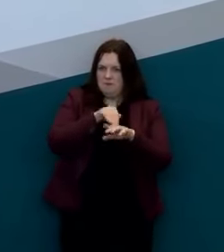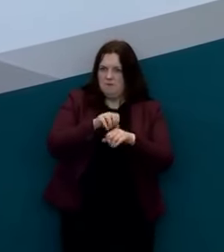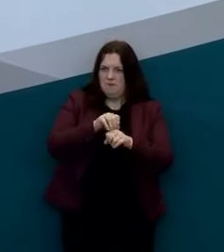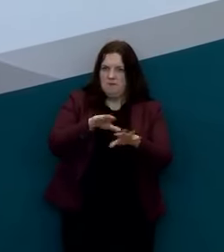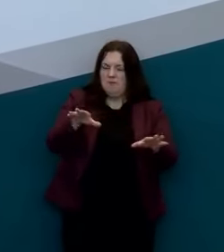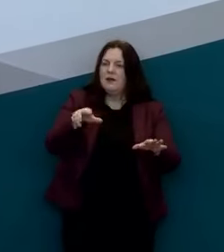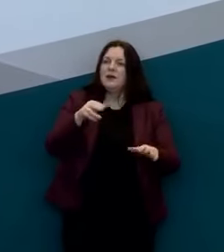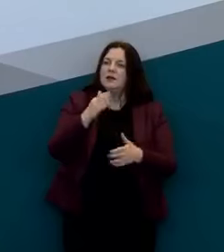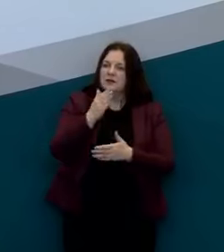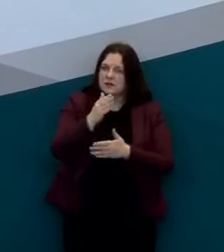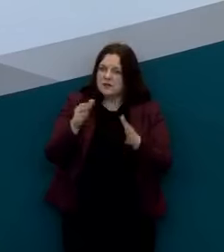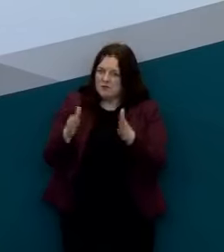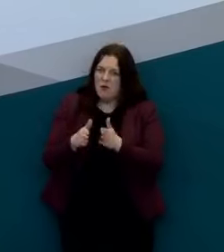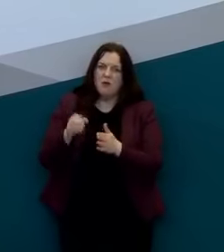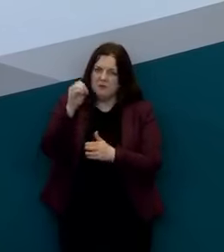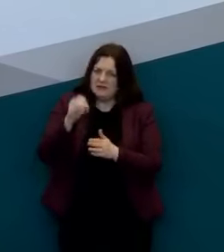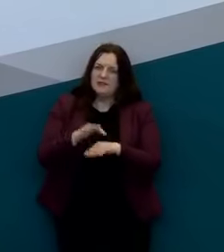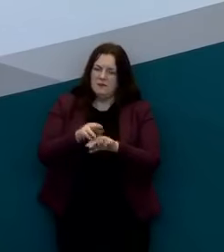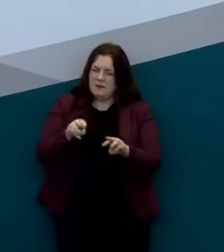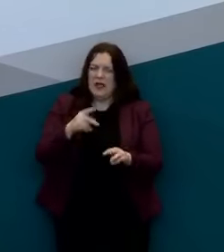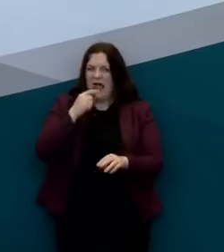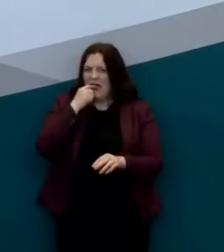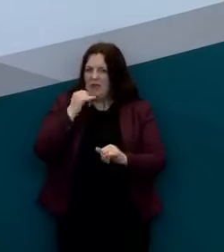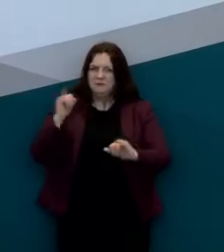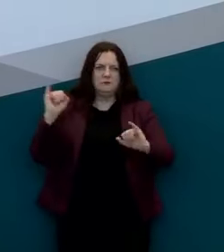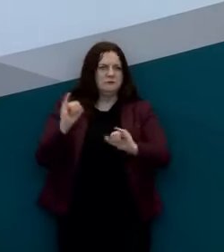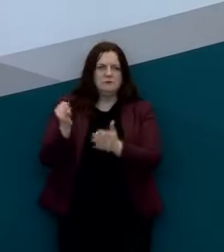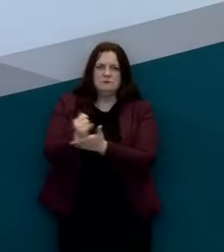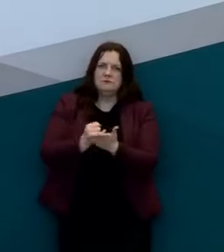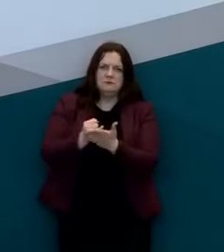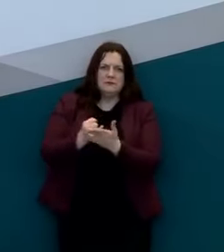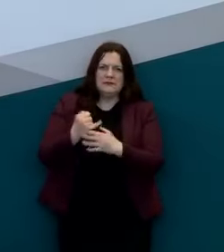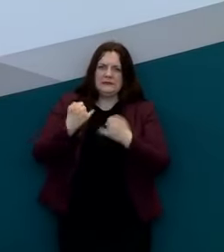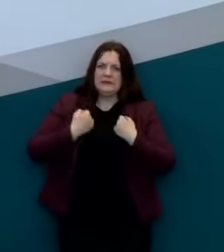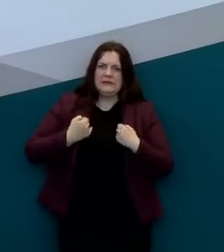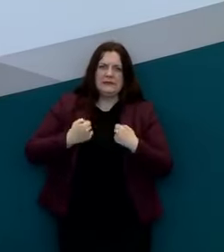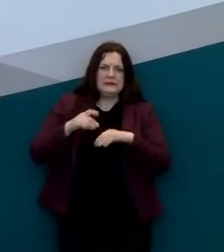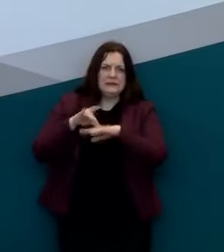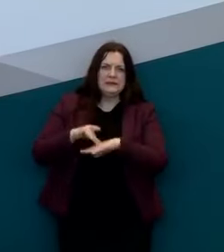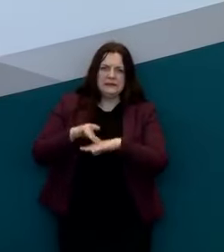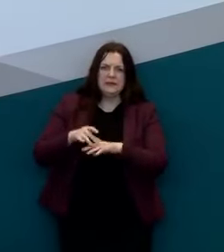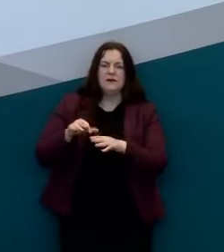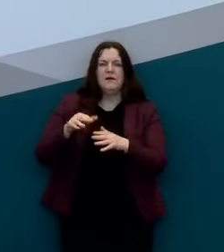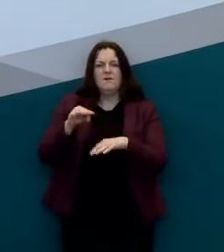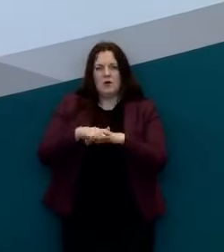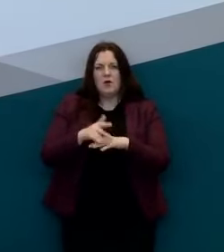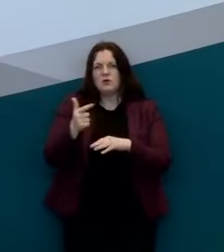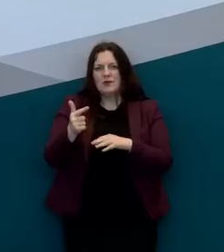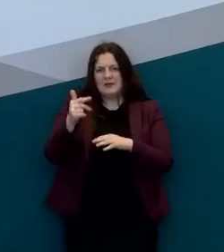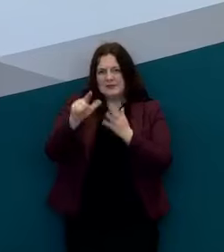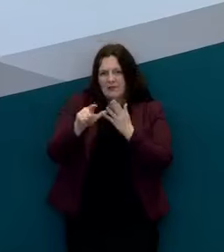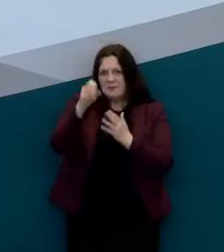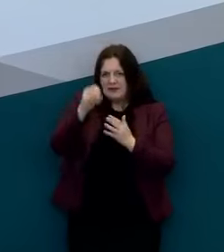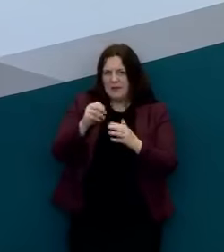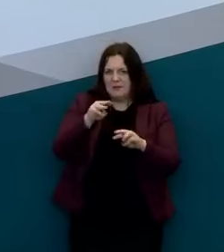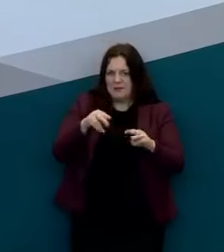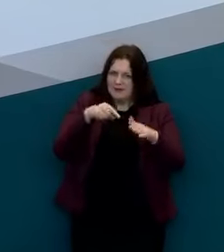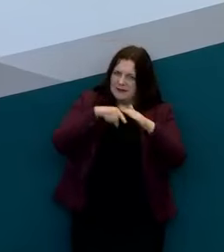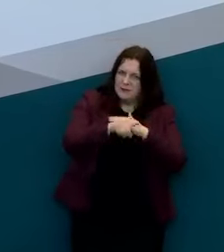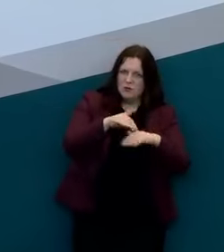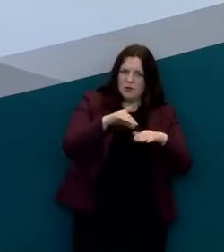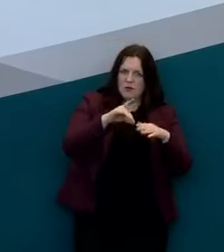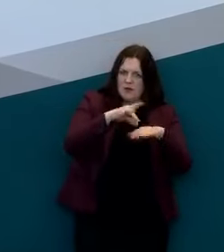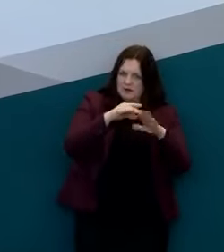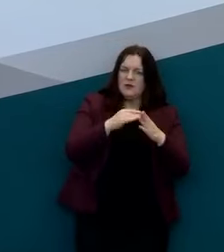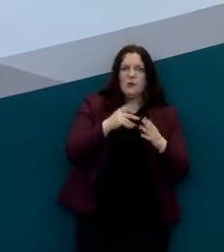this is a devastating disease for 20 percent of people or so it causes a requirement for people to be admitted to hospital and we've seen a